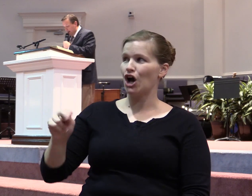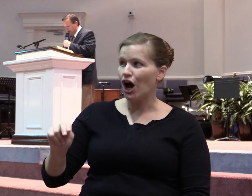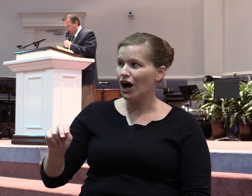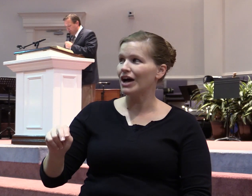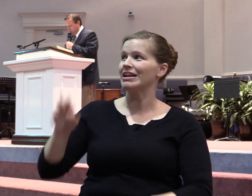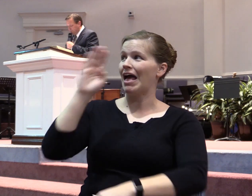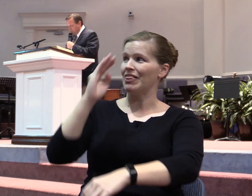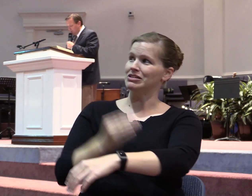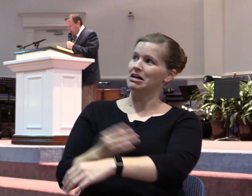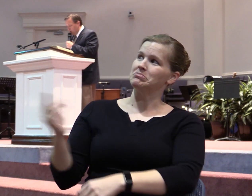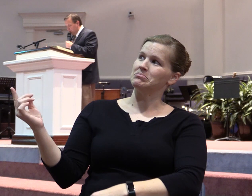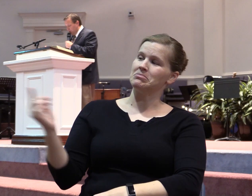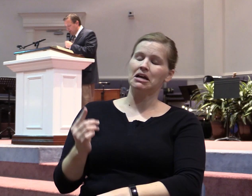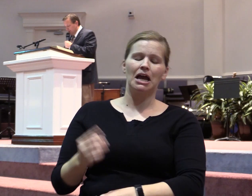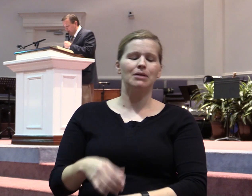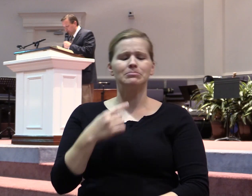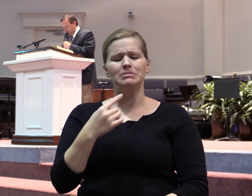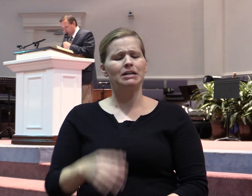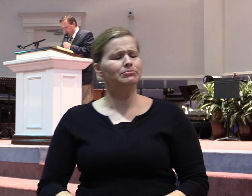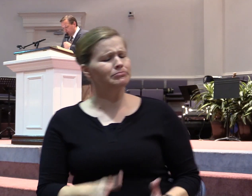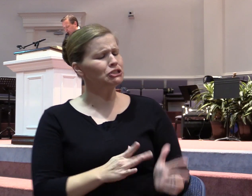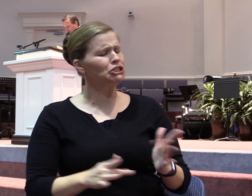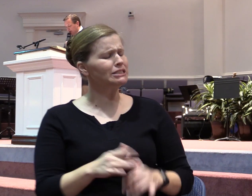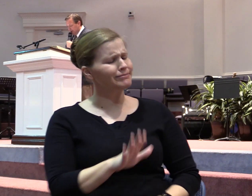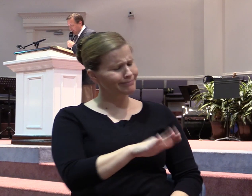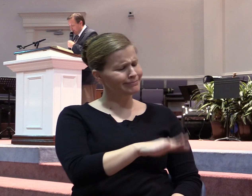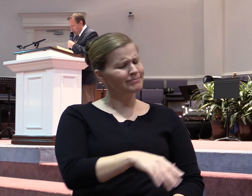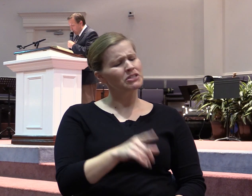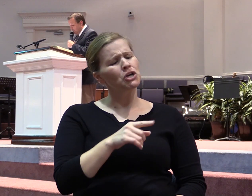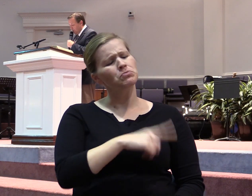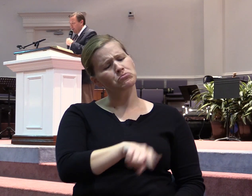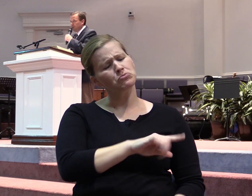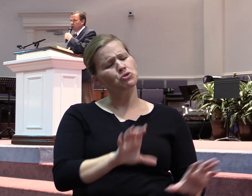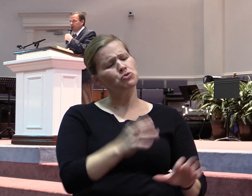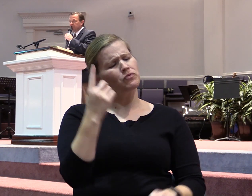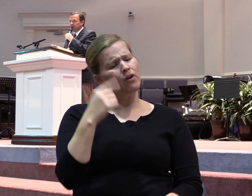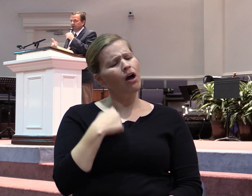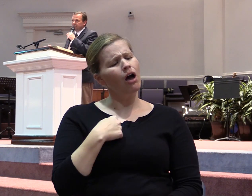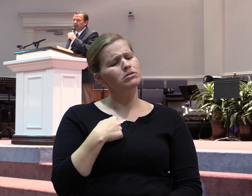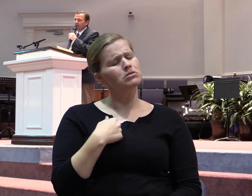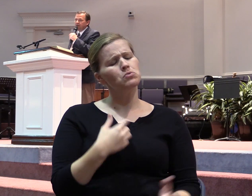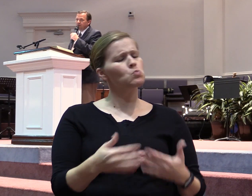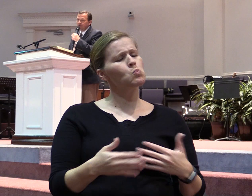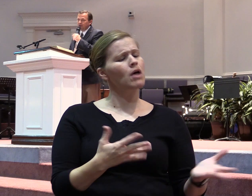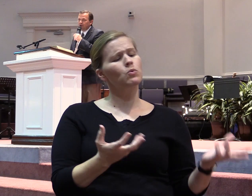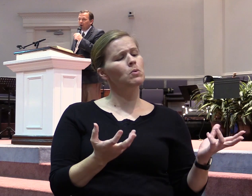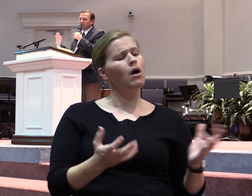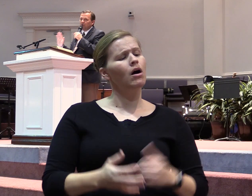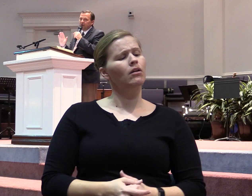Master, we would that Thou shouldst do for us whatsoever we shall desire. Now you know it's going to be a